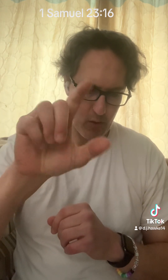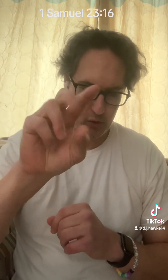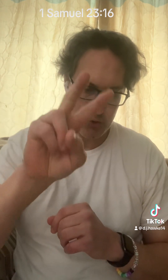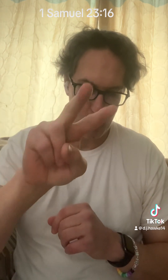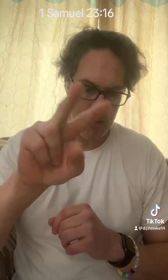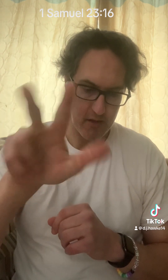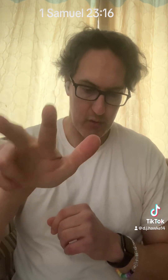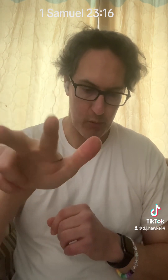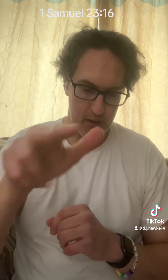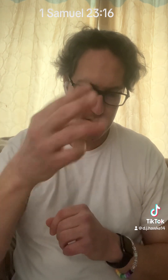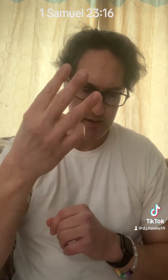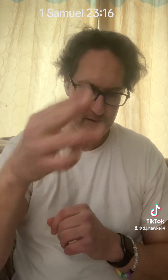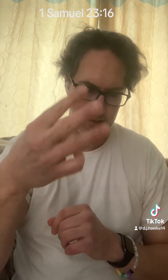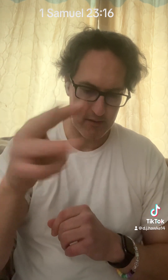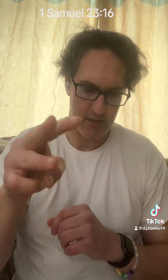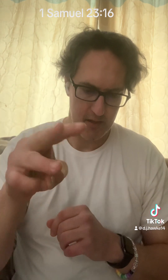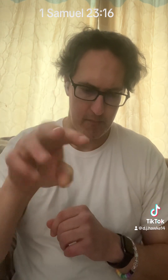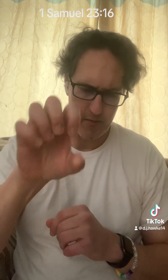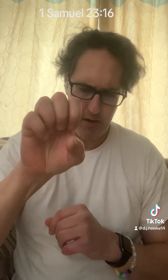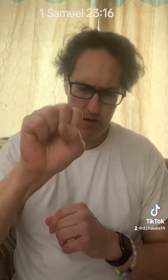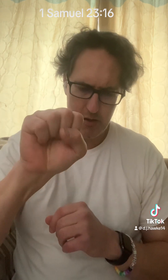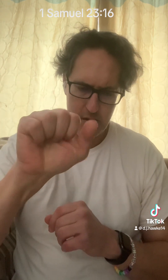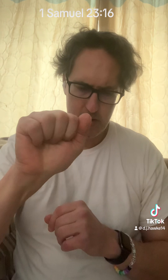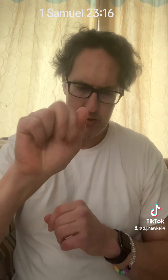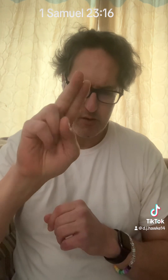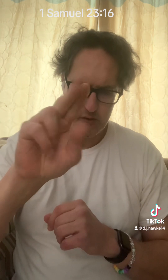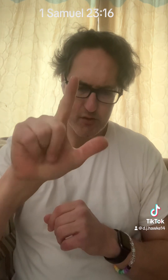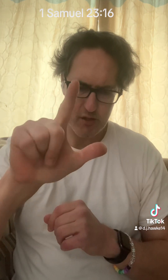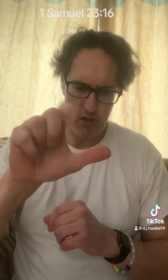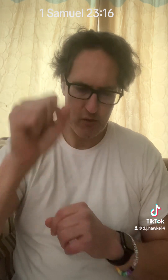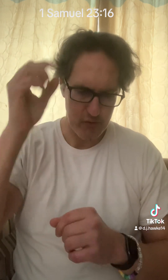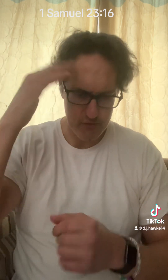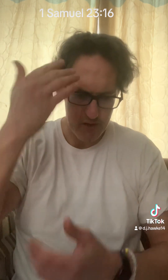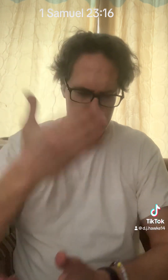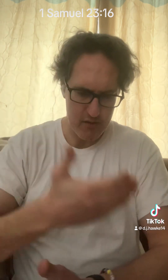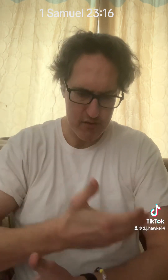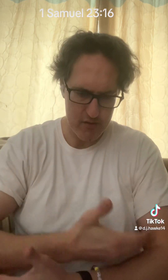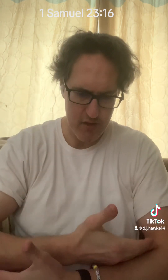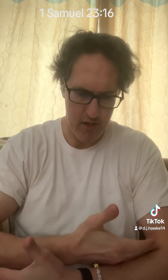23, 16. Saul's son,